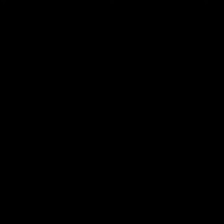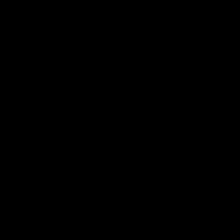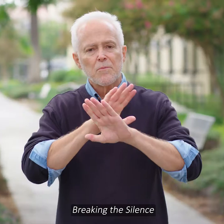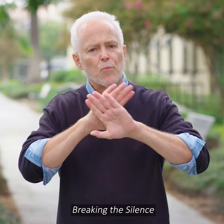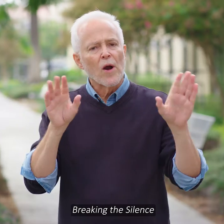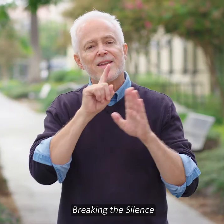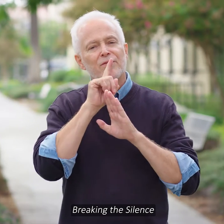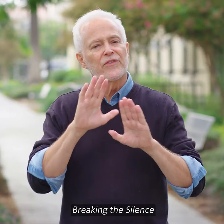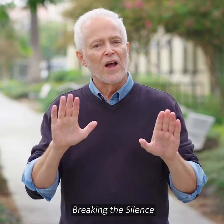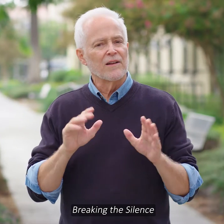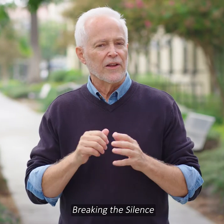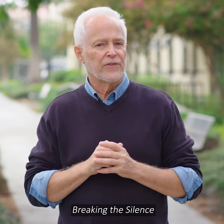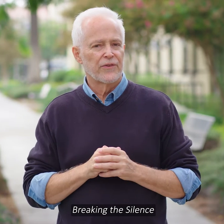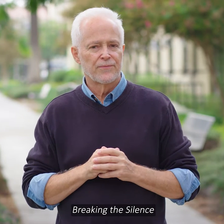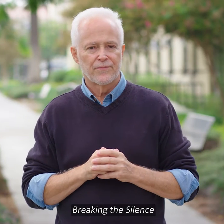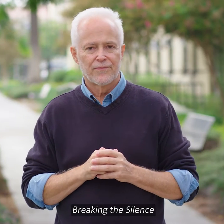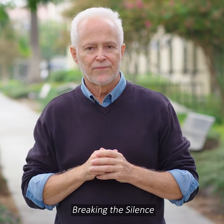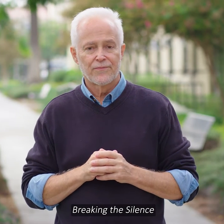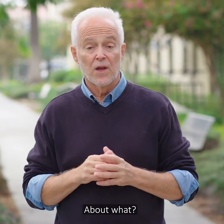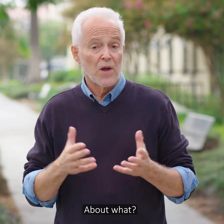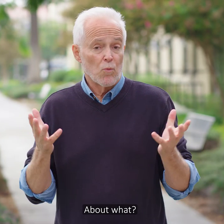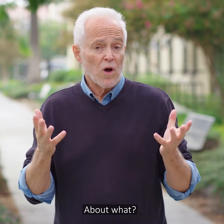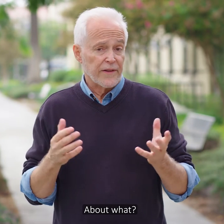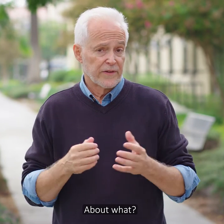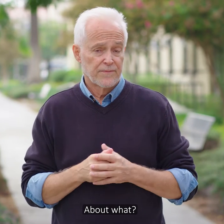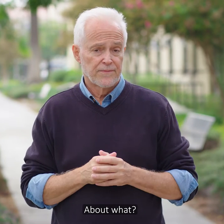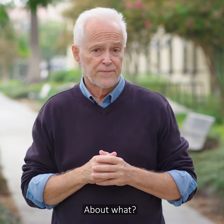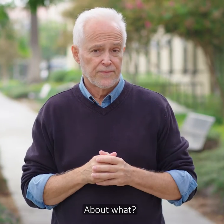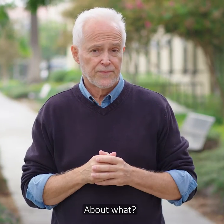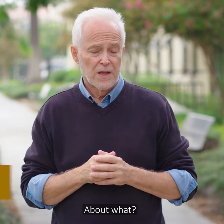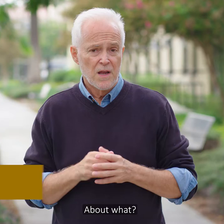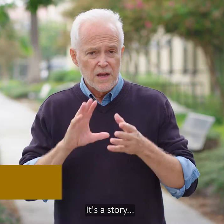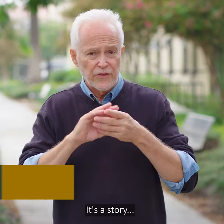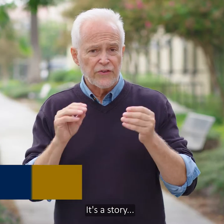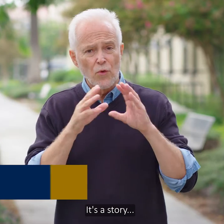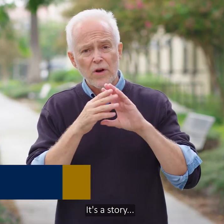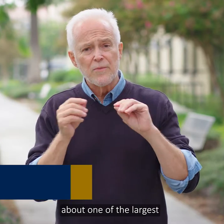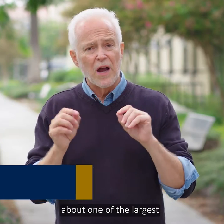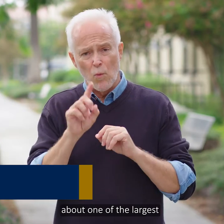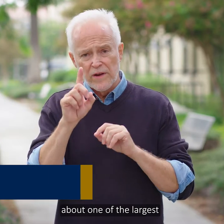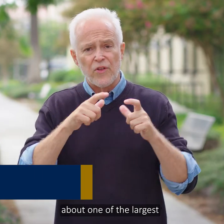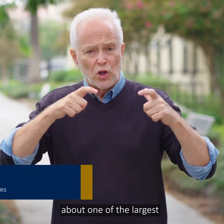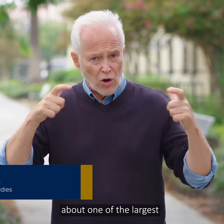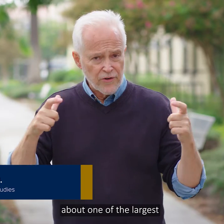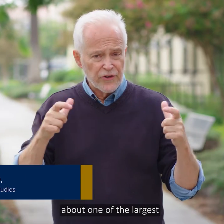Breaking the Silence. About what? It's a story about one of the largest